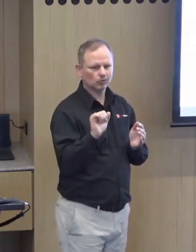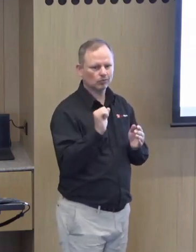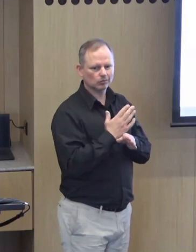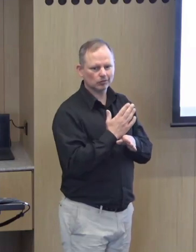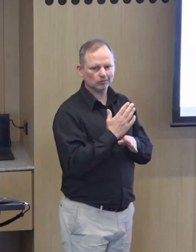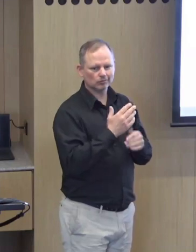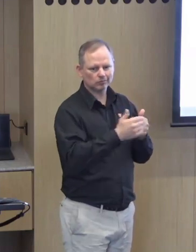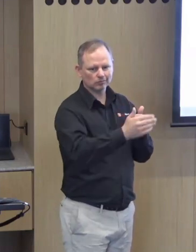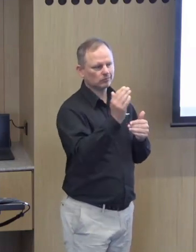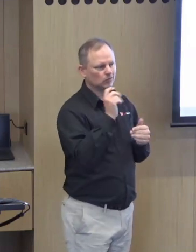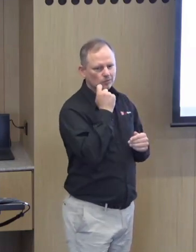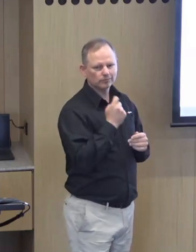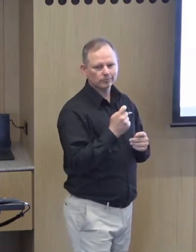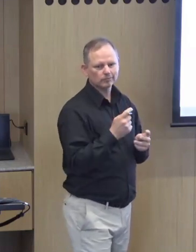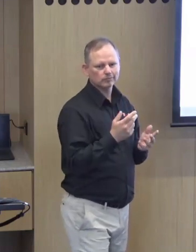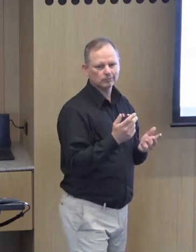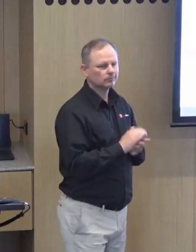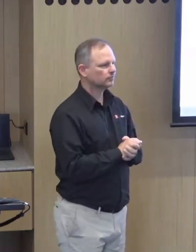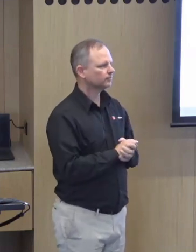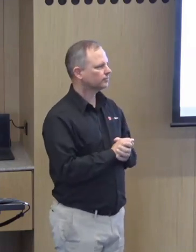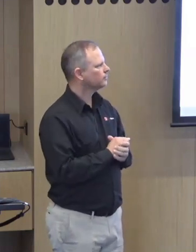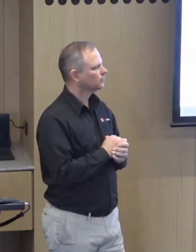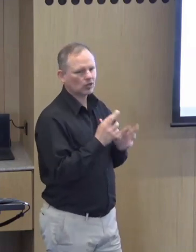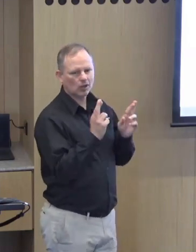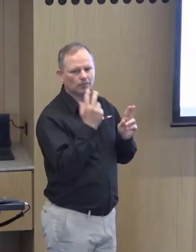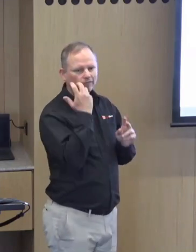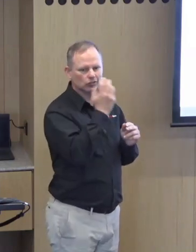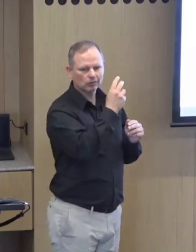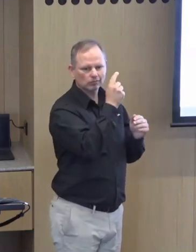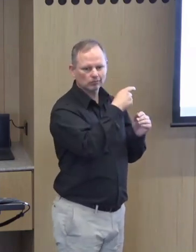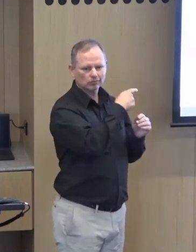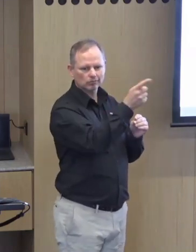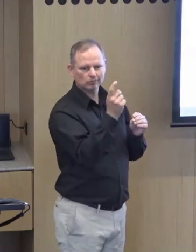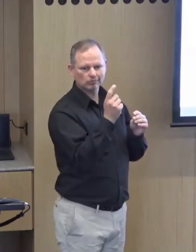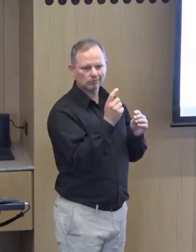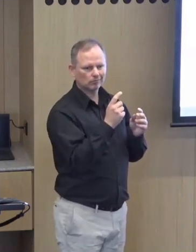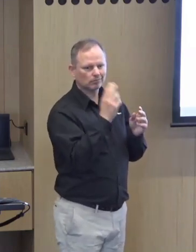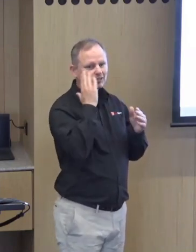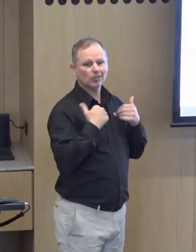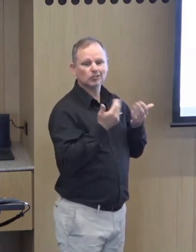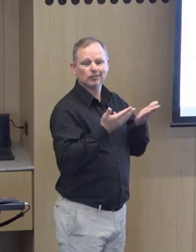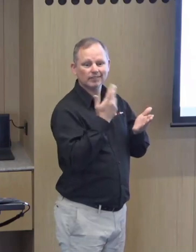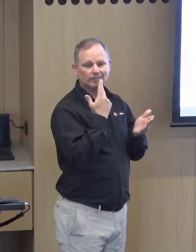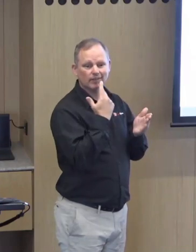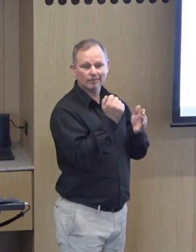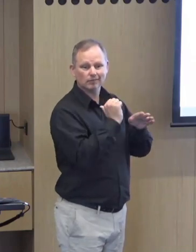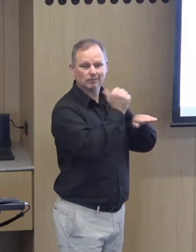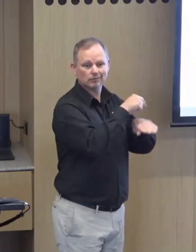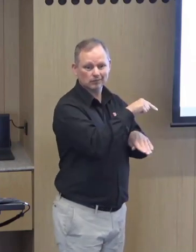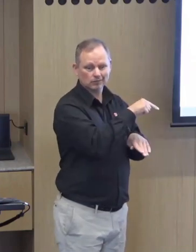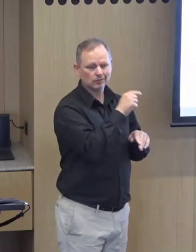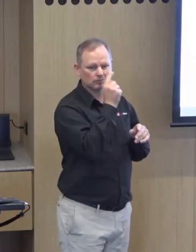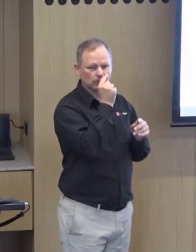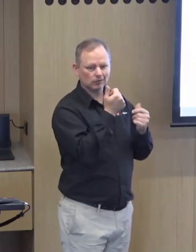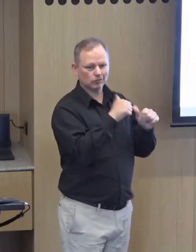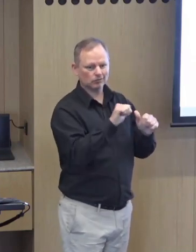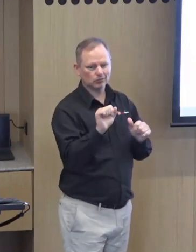period of time. It's fantastic. Really grateful for you spending the time and hopefully there'll be